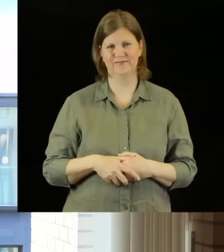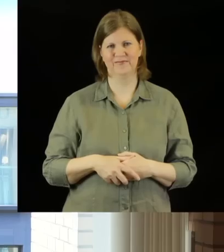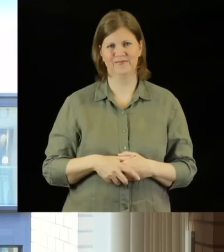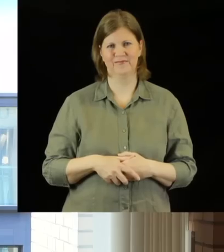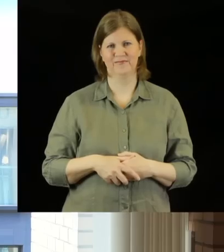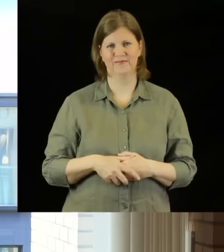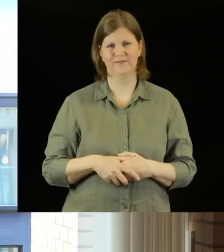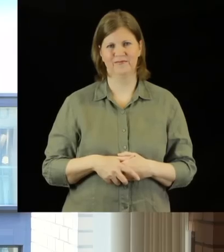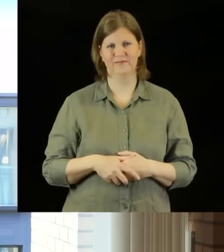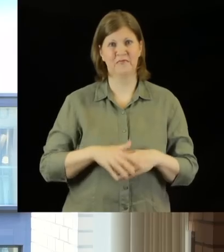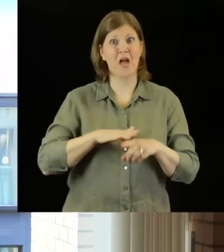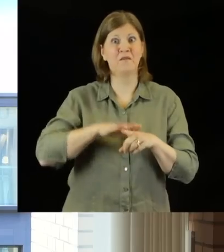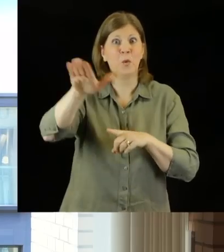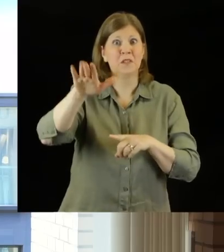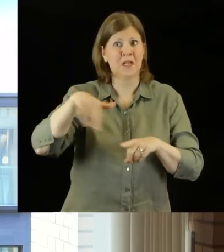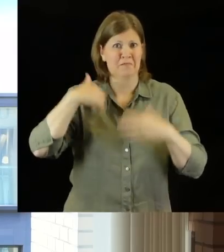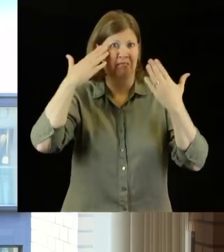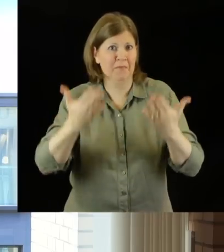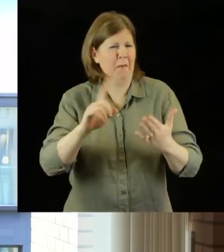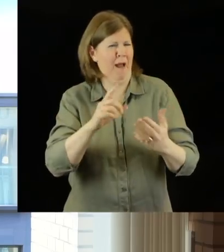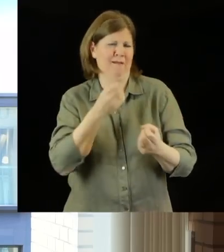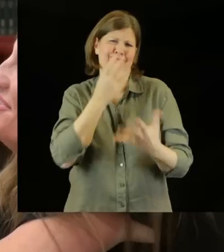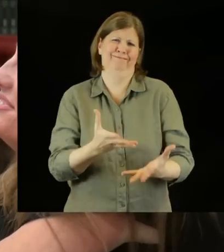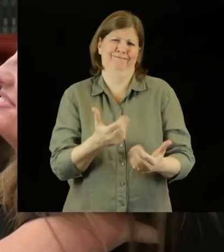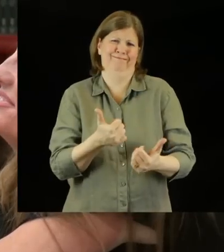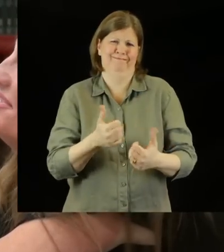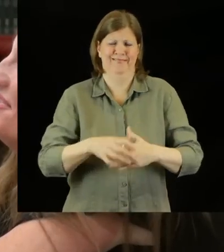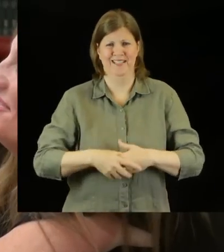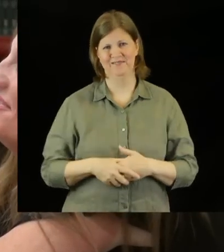There's no knowing what the future might be. It's fantastic.